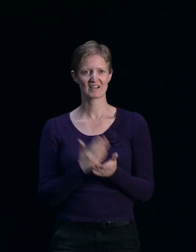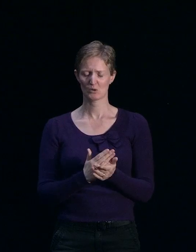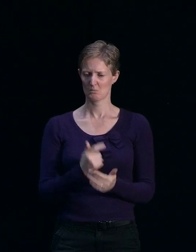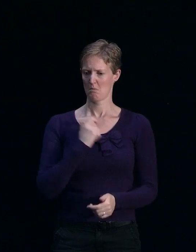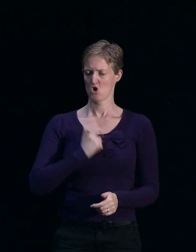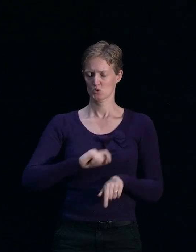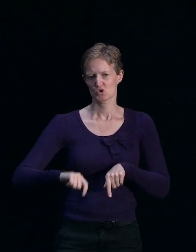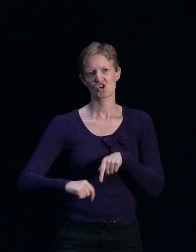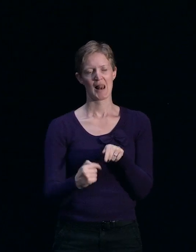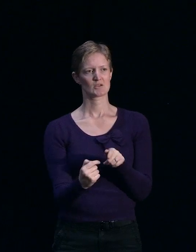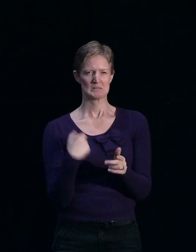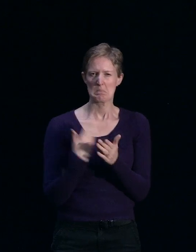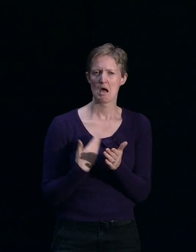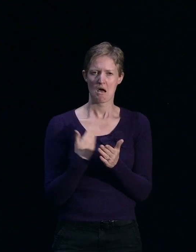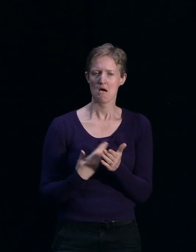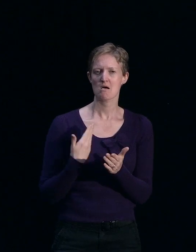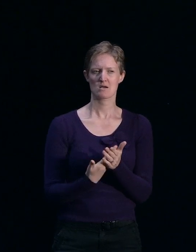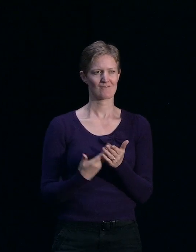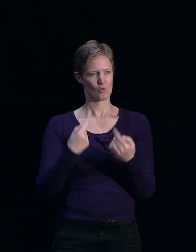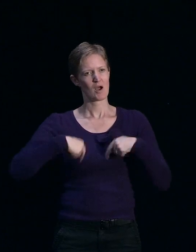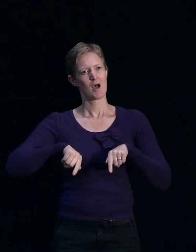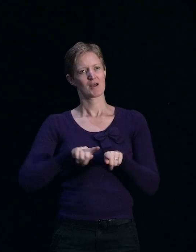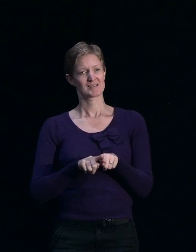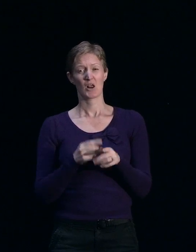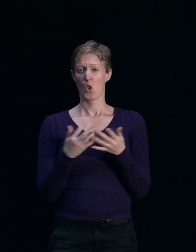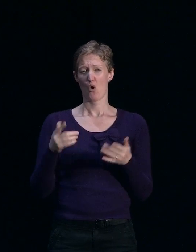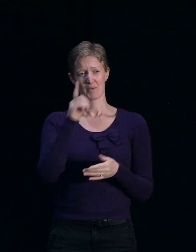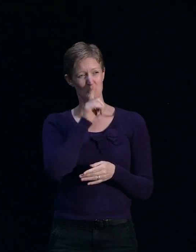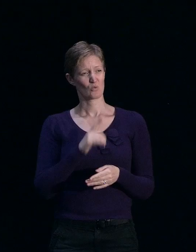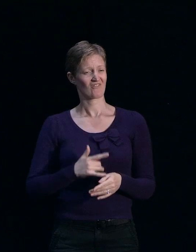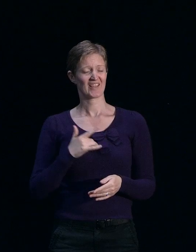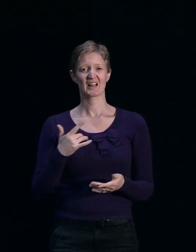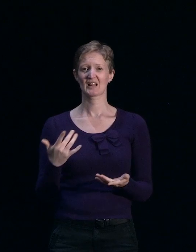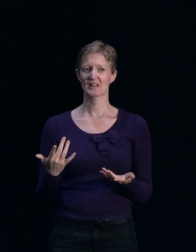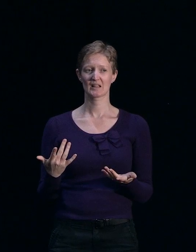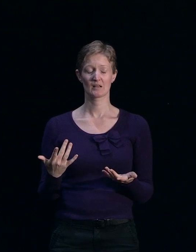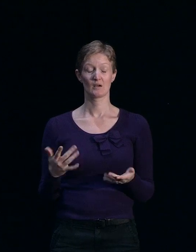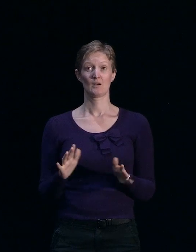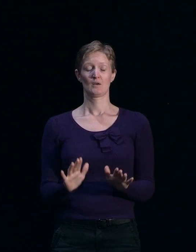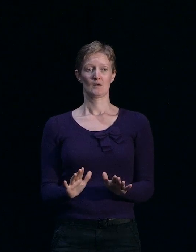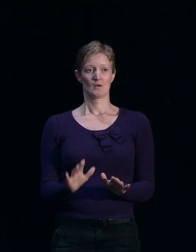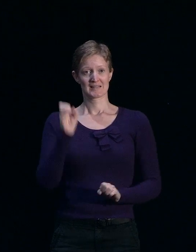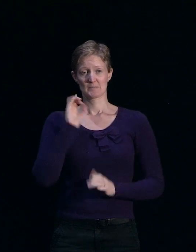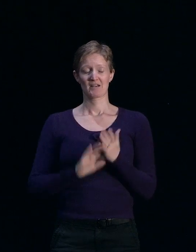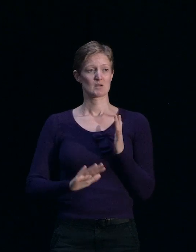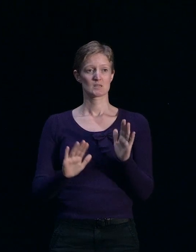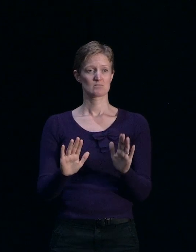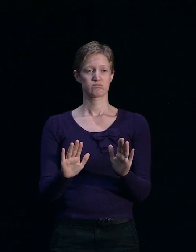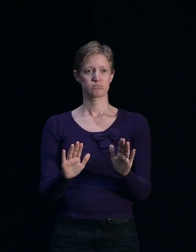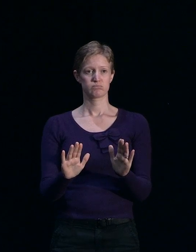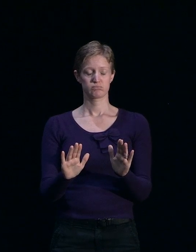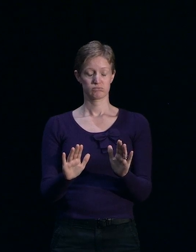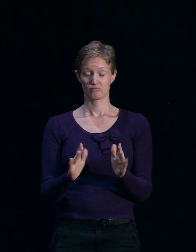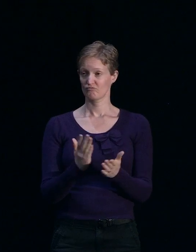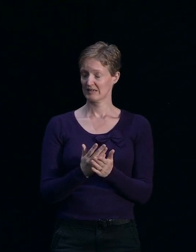challenging, demanding and for many, many people, the experience has been found to be so